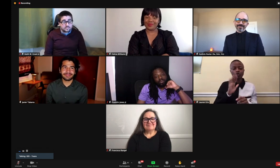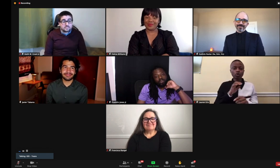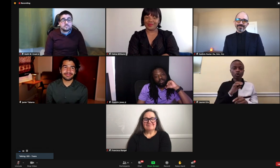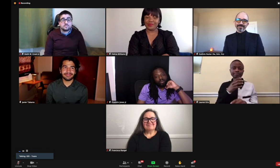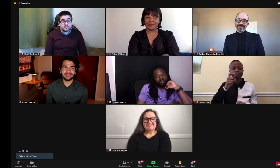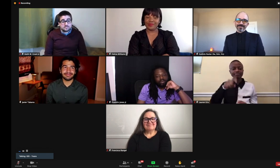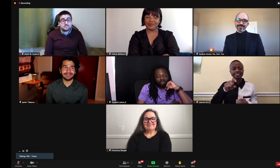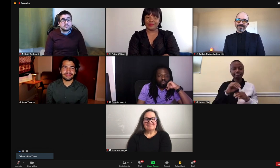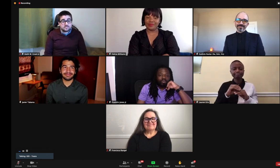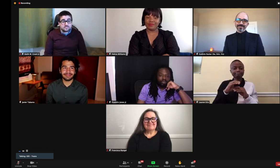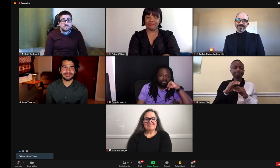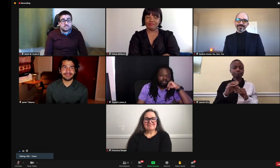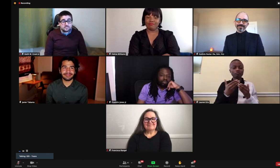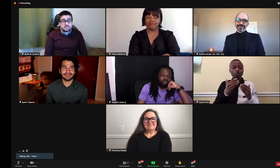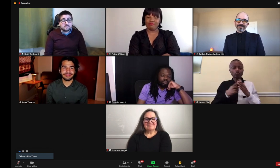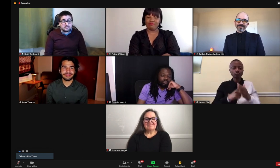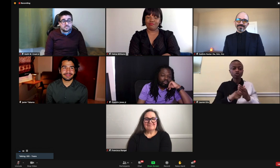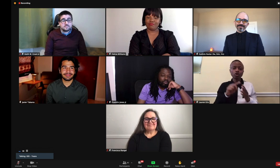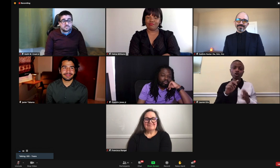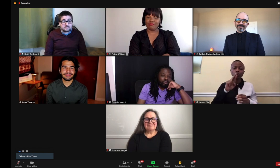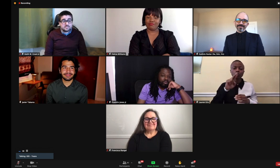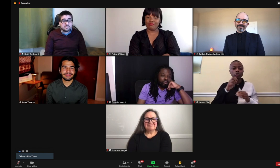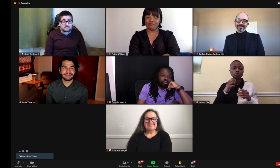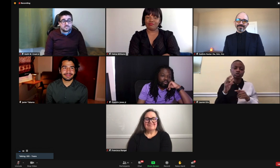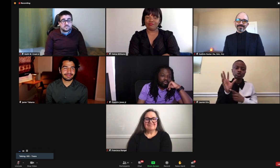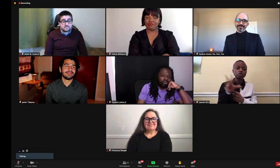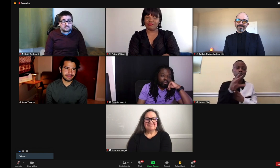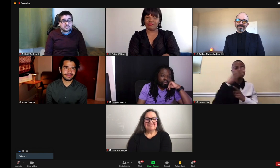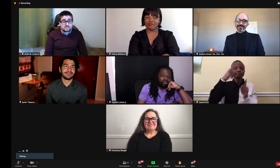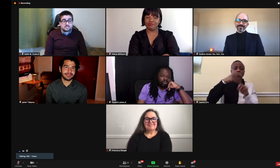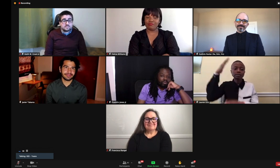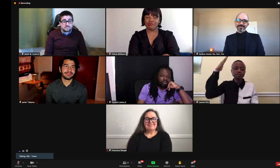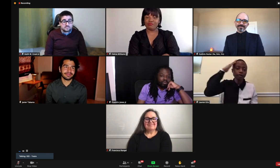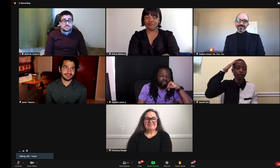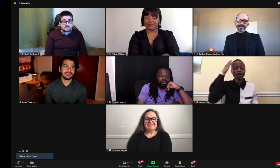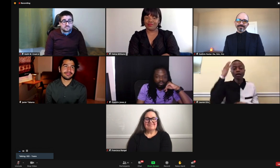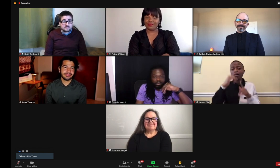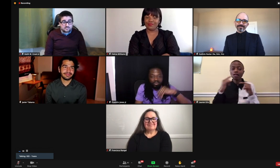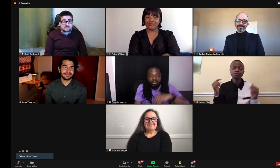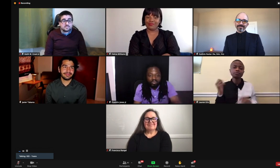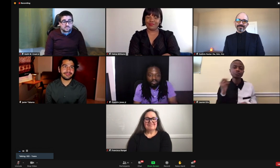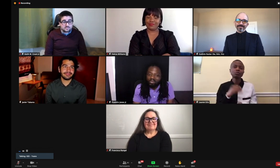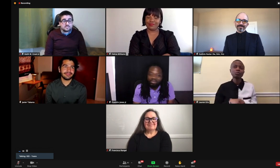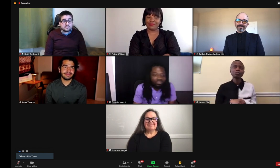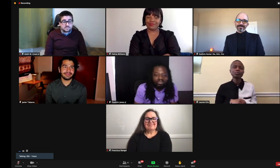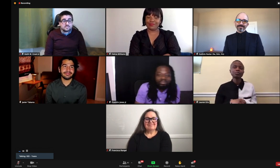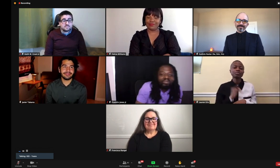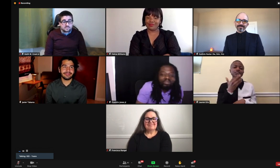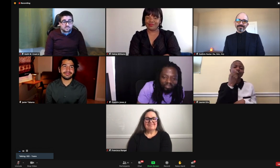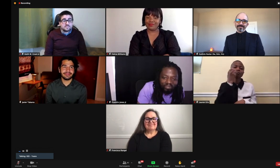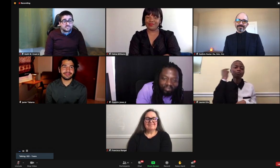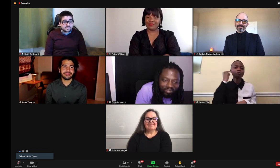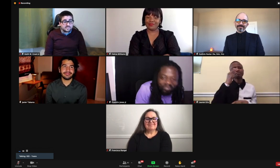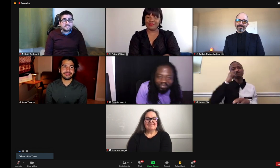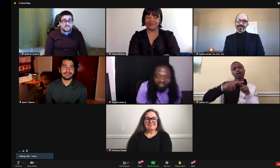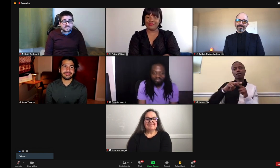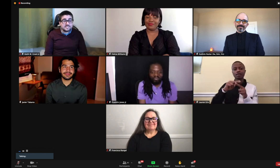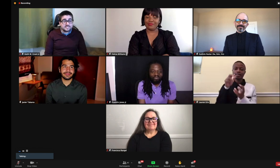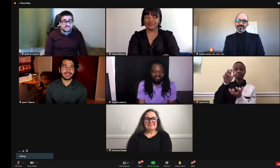moments where we laugh allow us to get a little energy boost. And, you know, that gives us some sustenance that, you we can continue filming throughout the